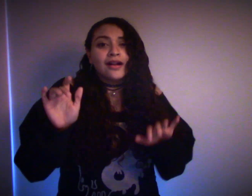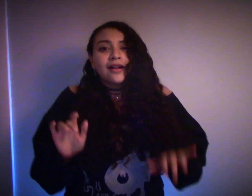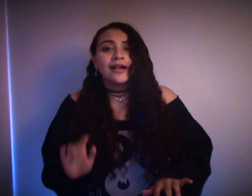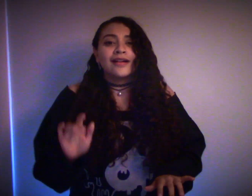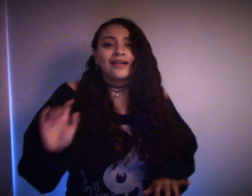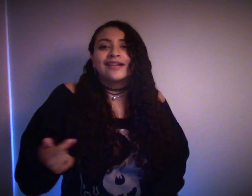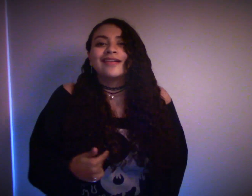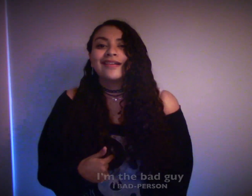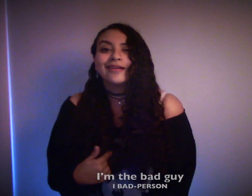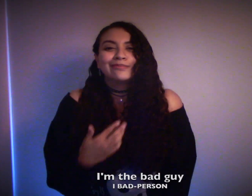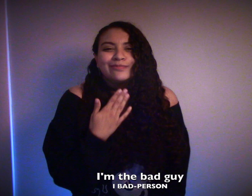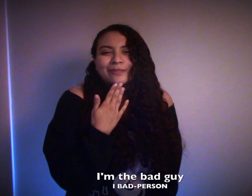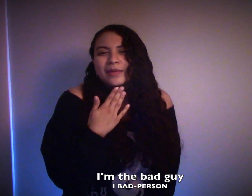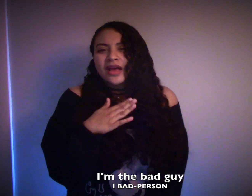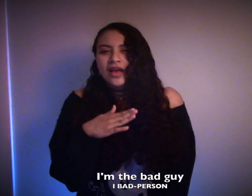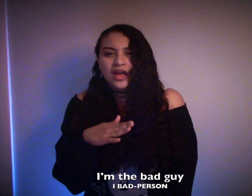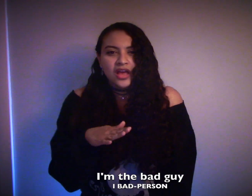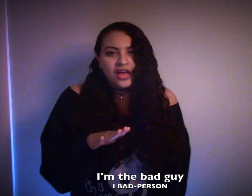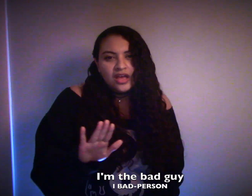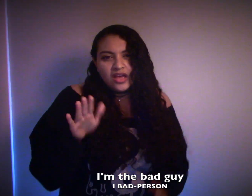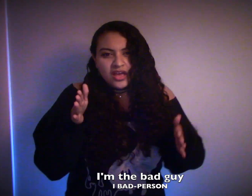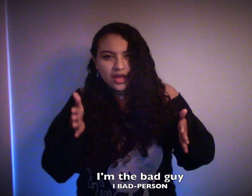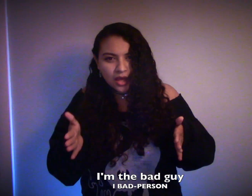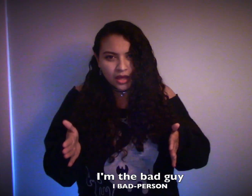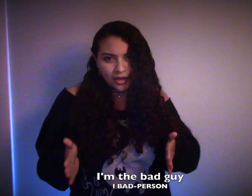I'm the bad guy